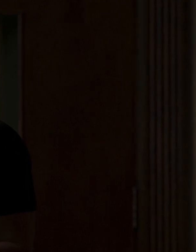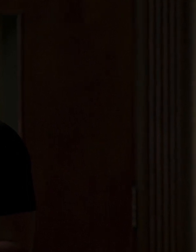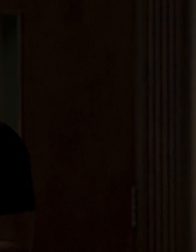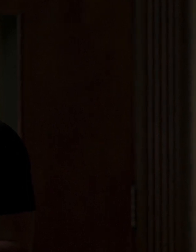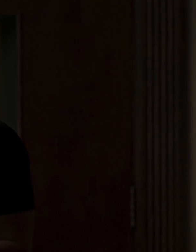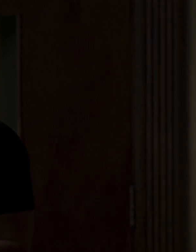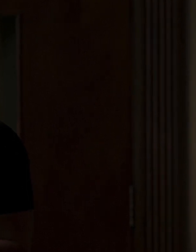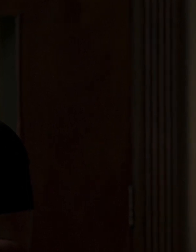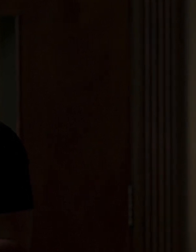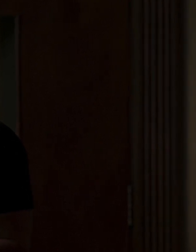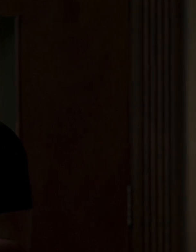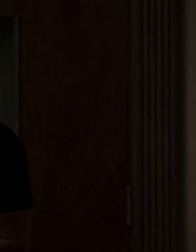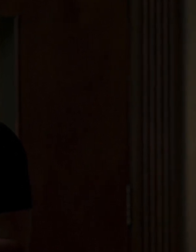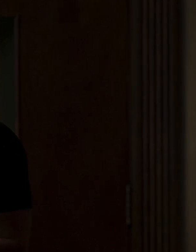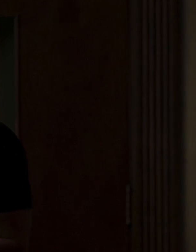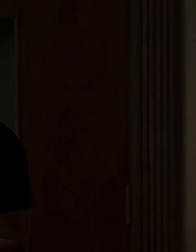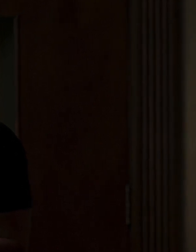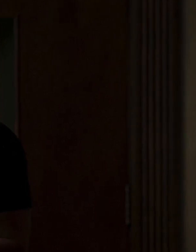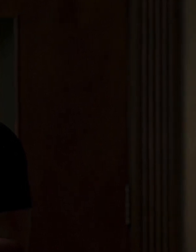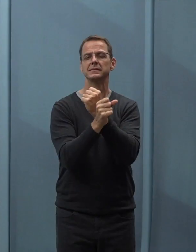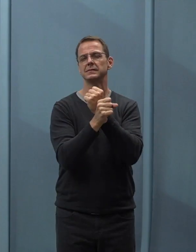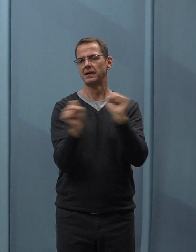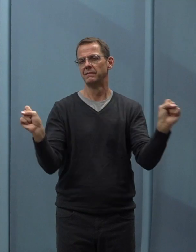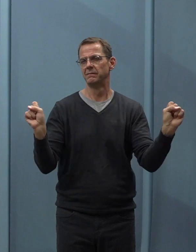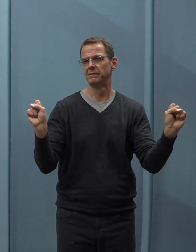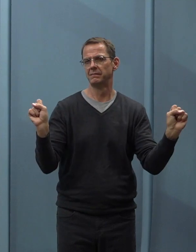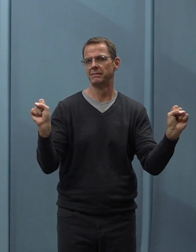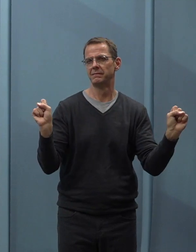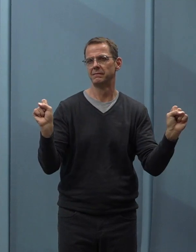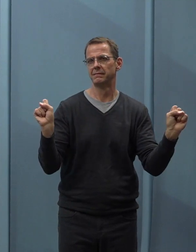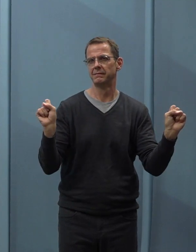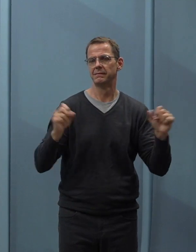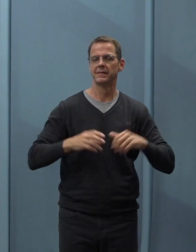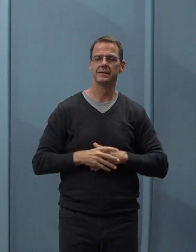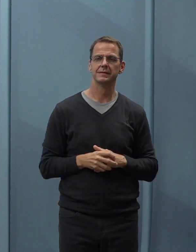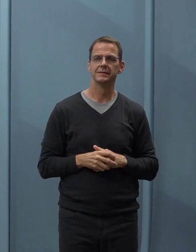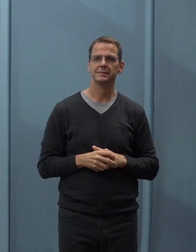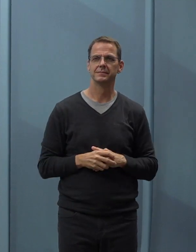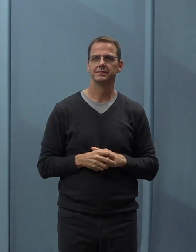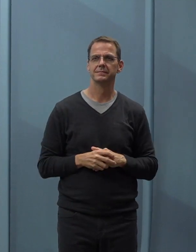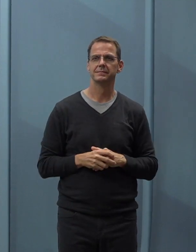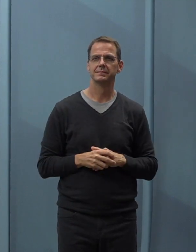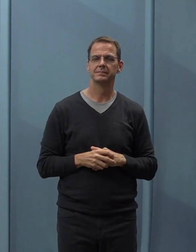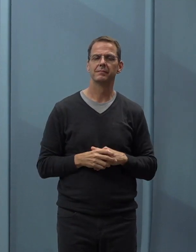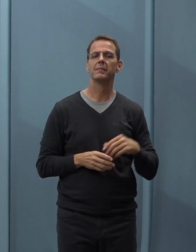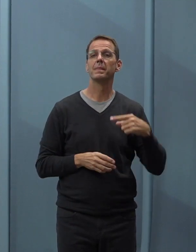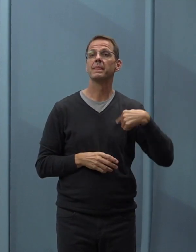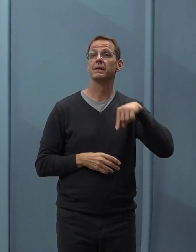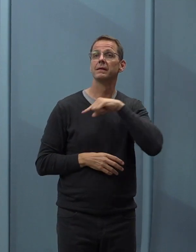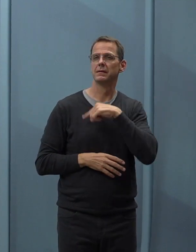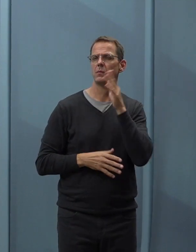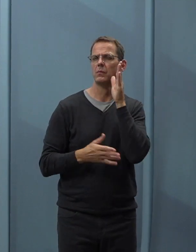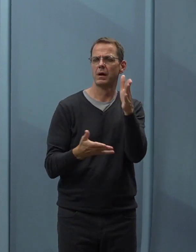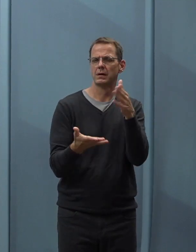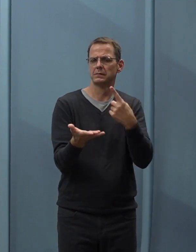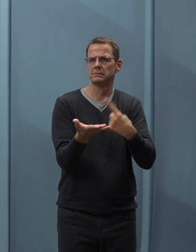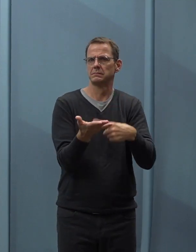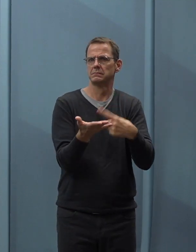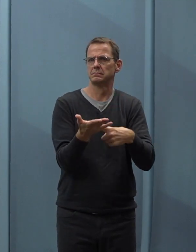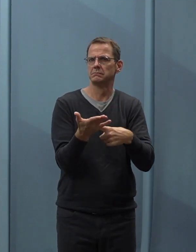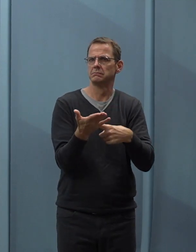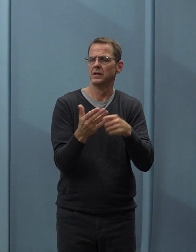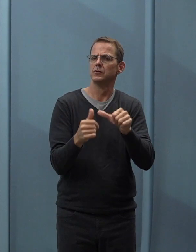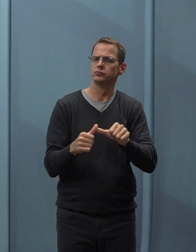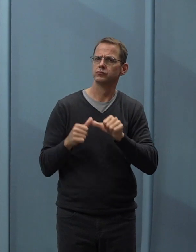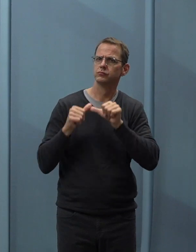a bylaw to mandate face coverings in indoor publicly accessible businesses and retail spaces to be consistent with where we're